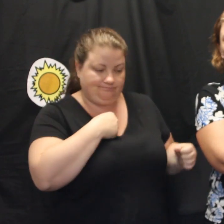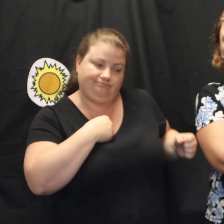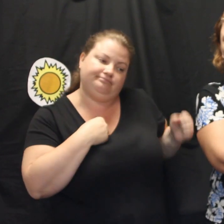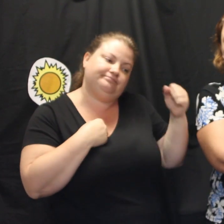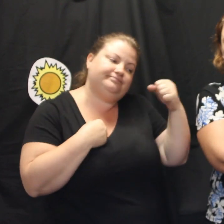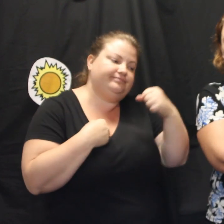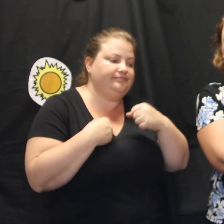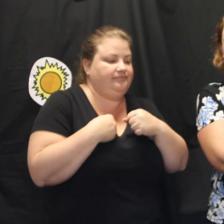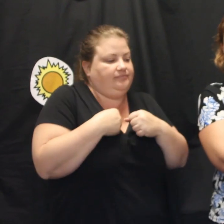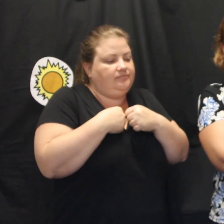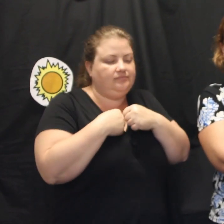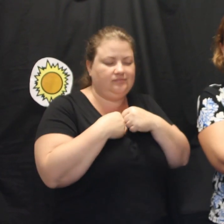always cold.